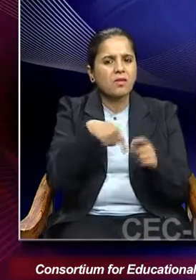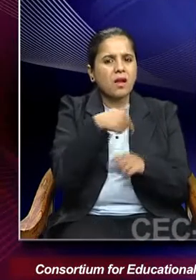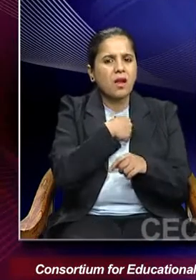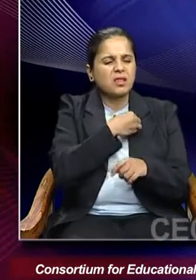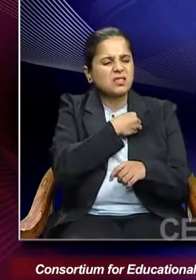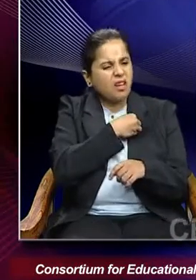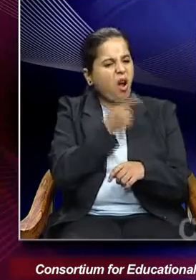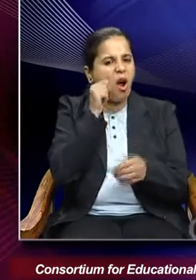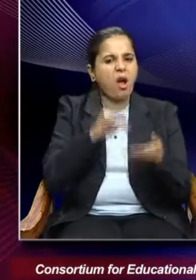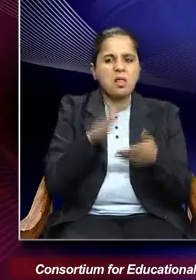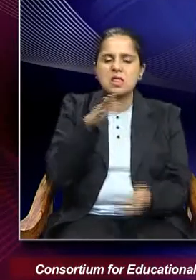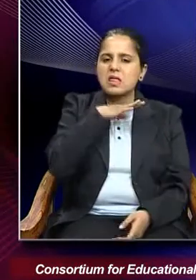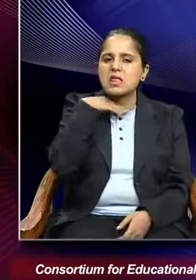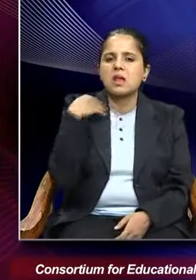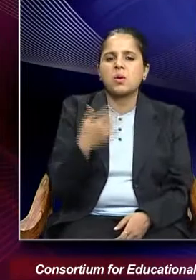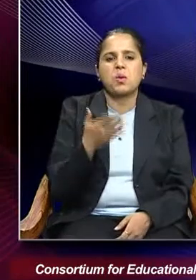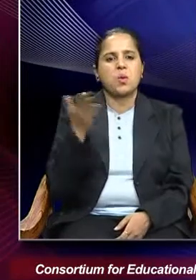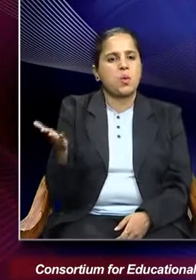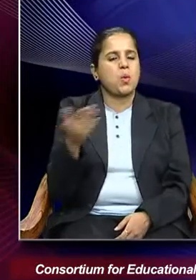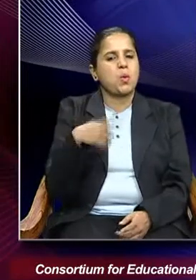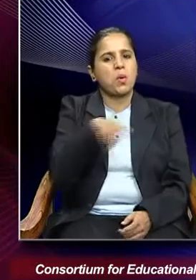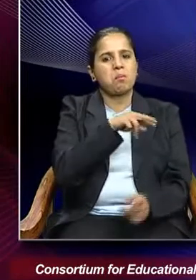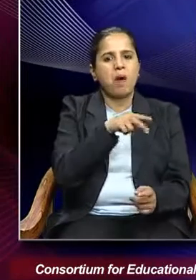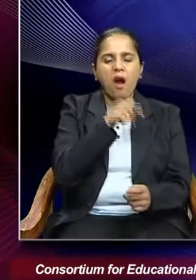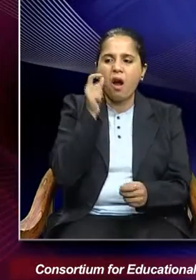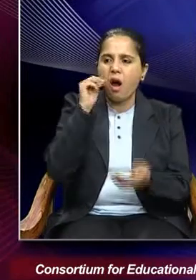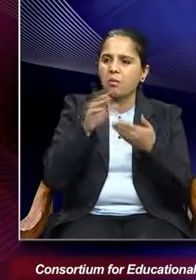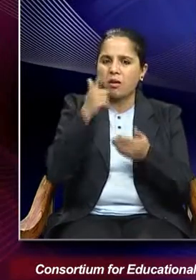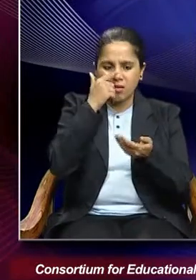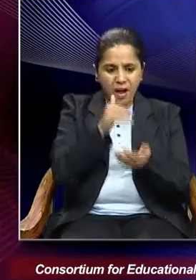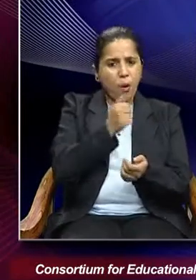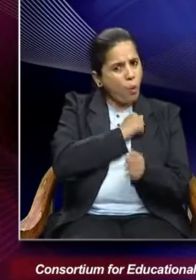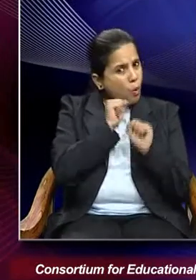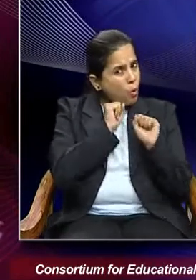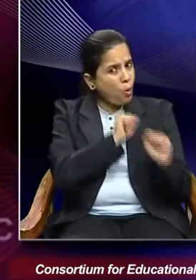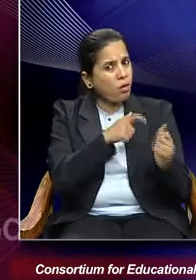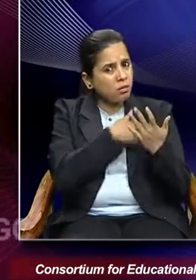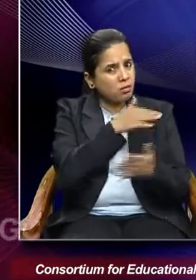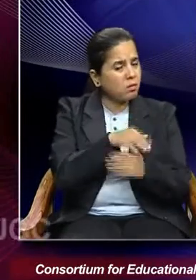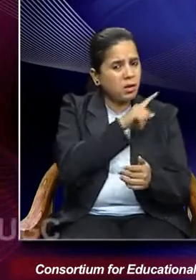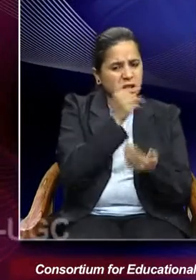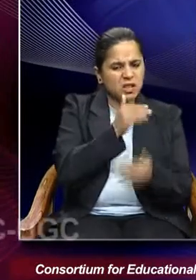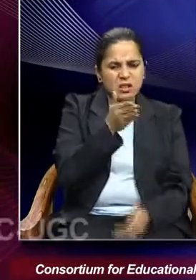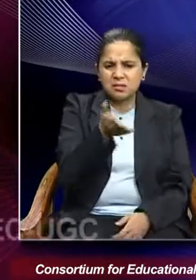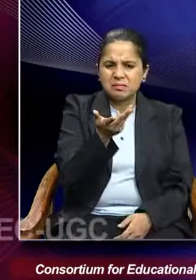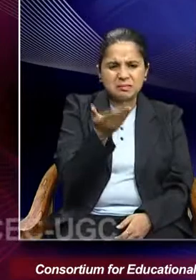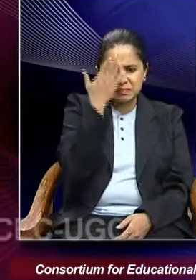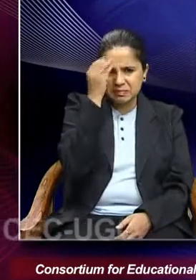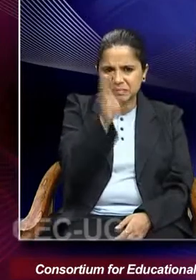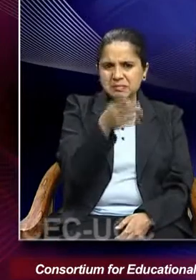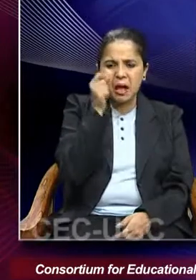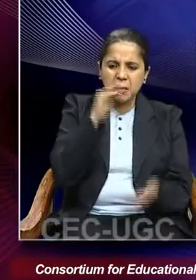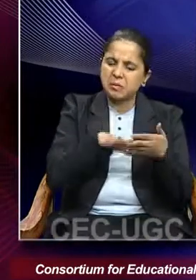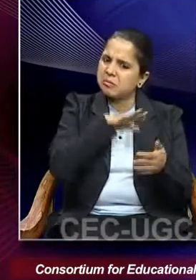husband or their son-in-law rather than towards their daughter. Several